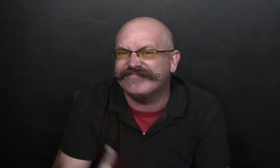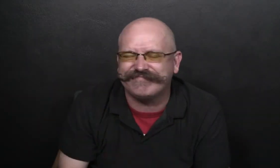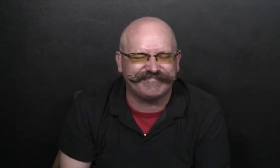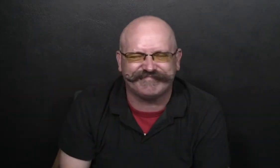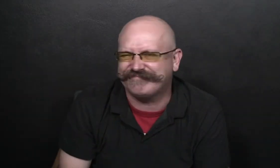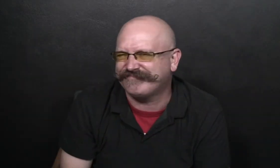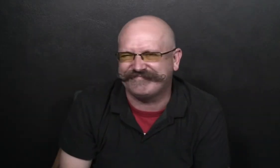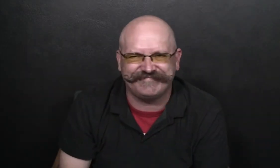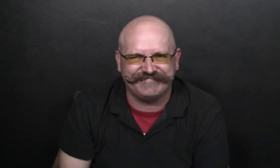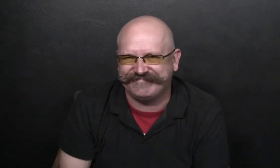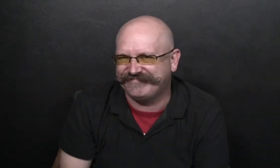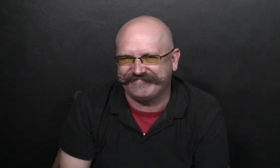so good at hiding.